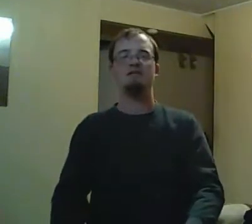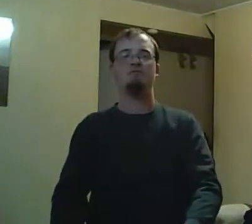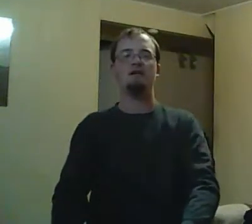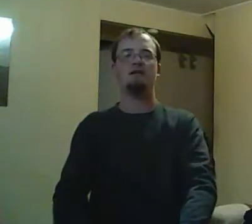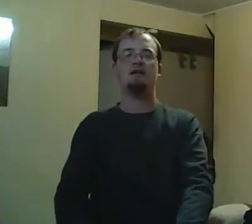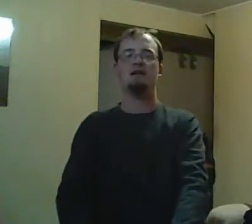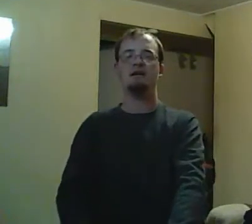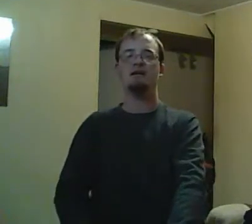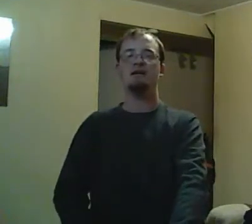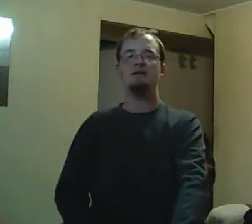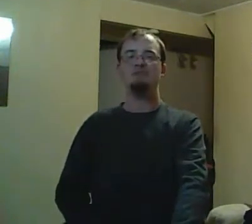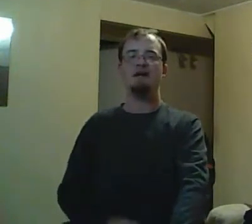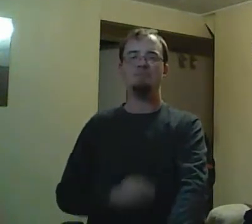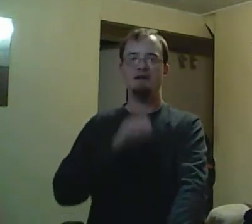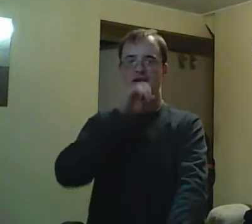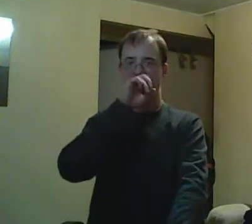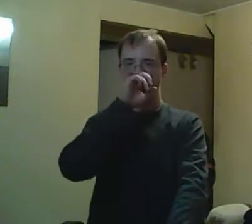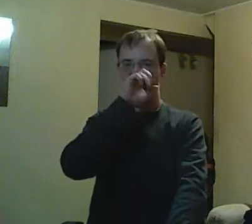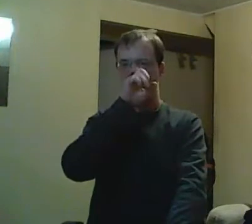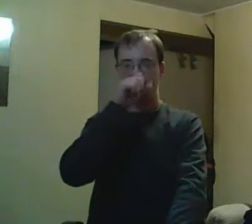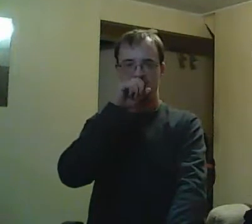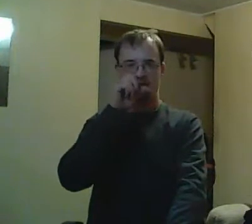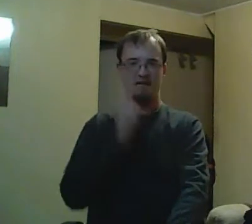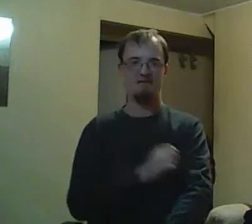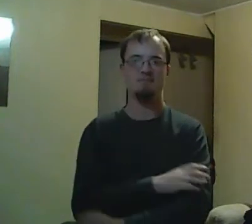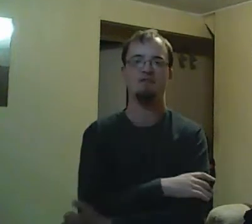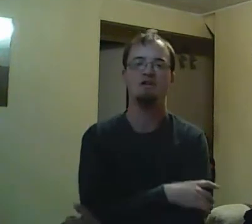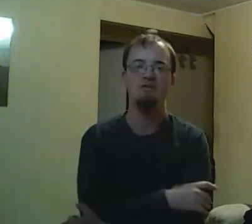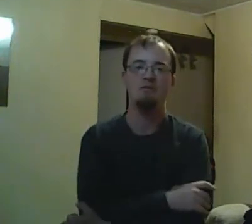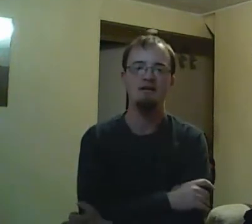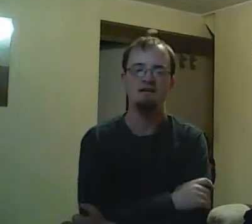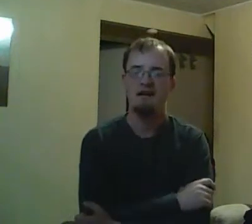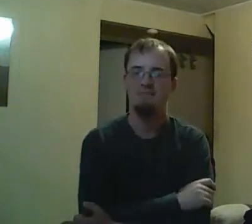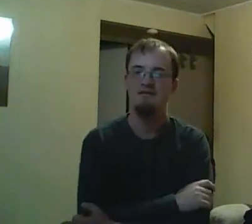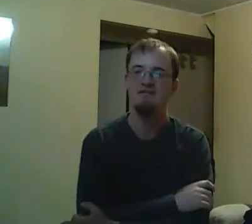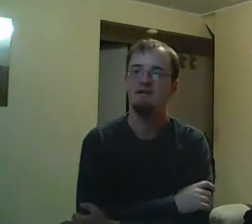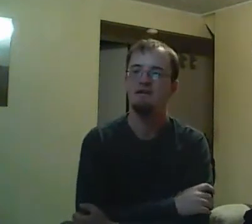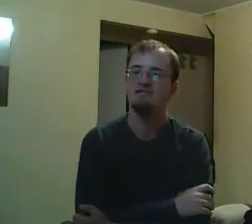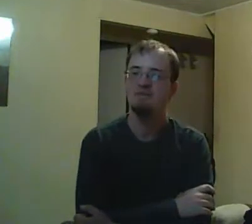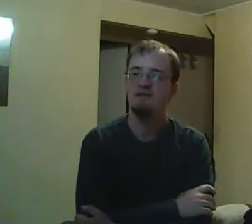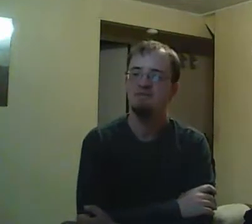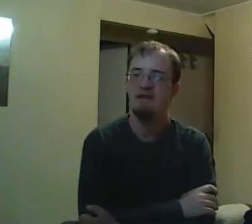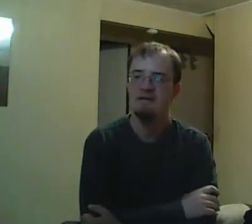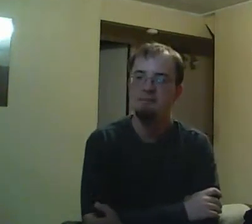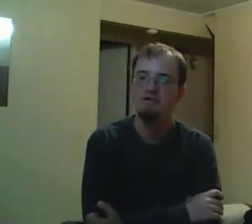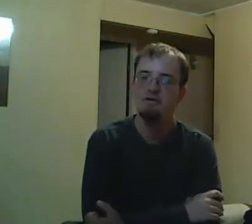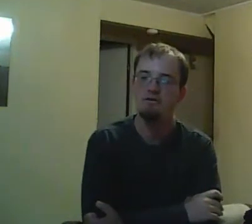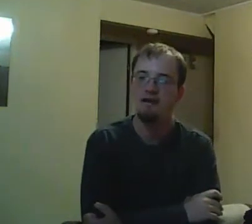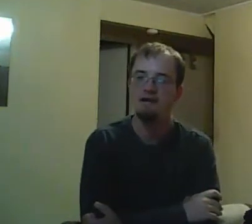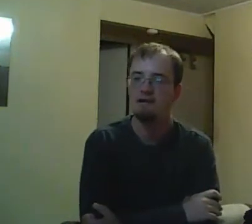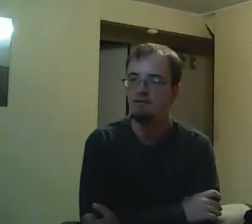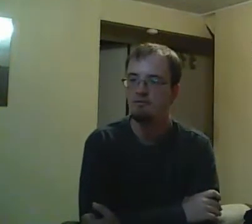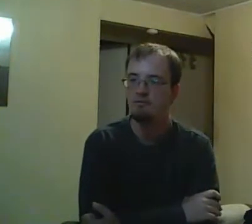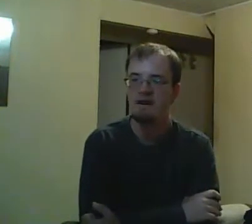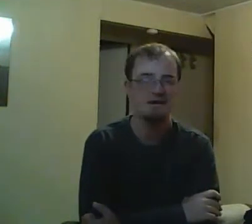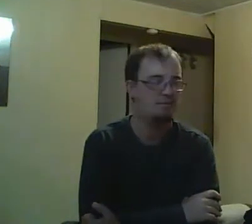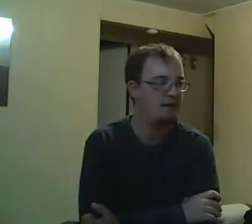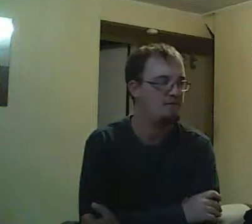that the students were also taking out their aggression against Radich on Rick. Basically, their aggression is that,